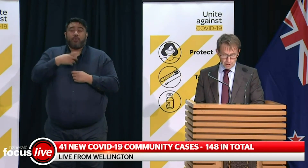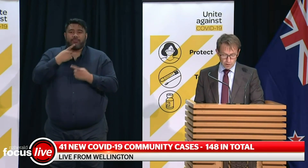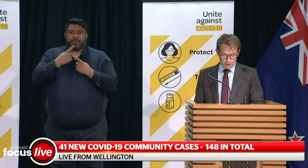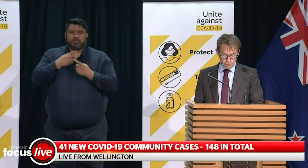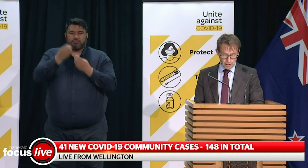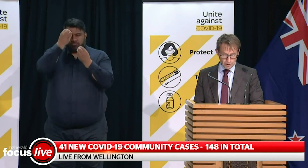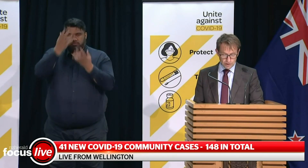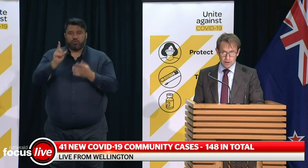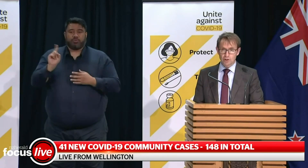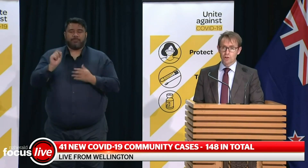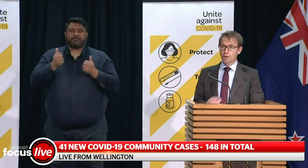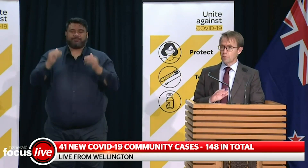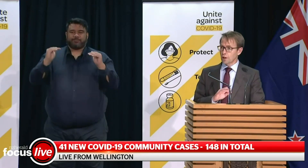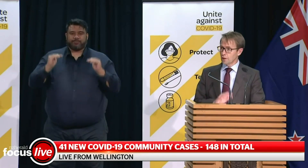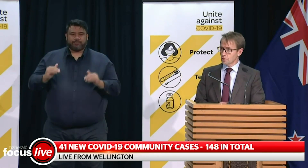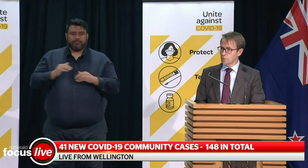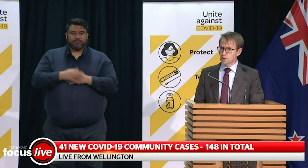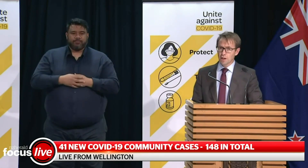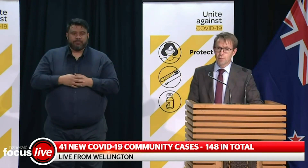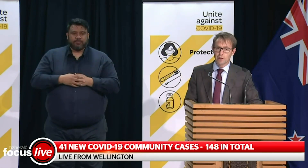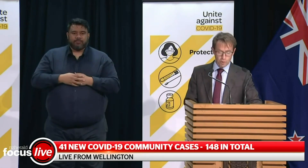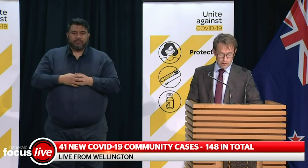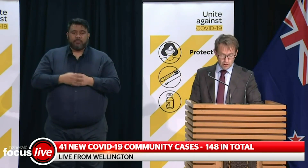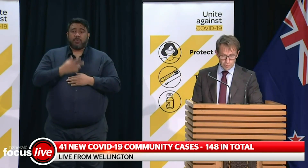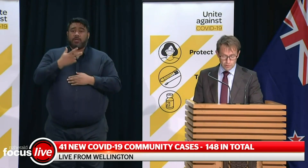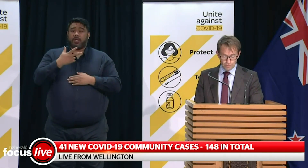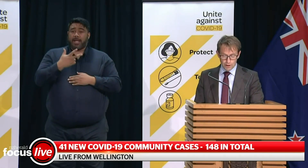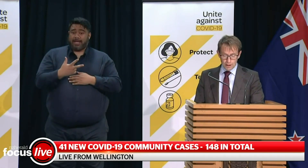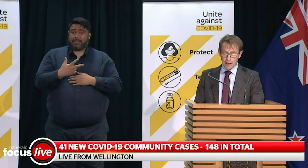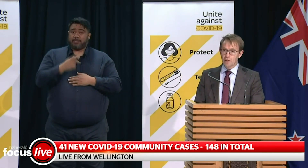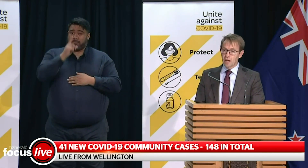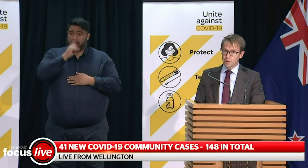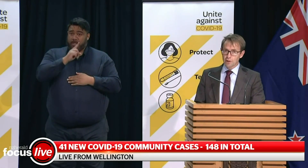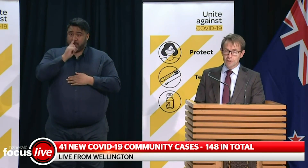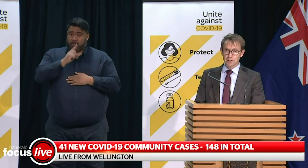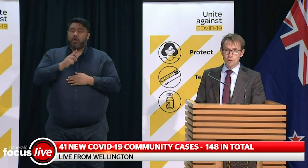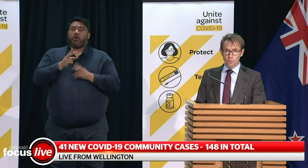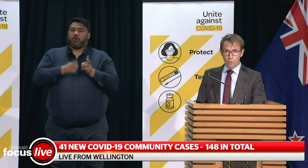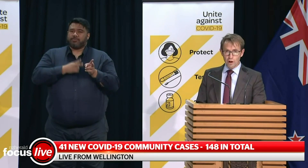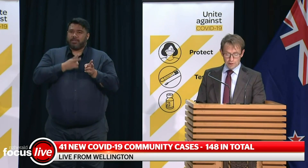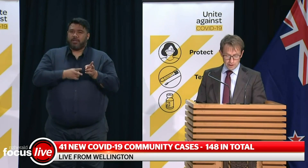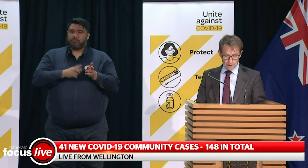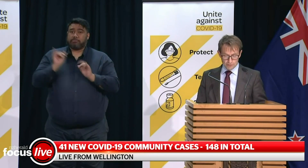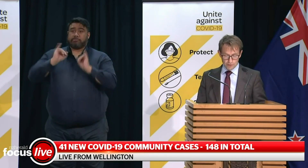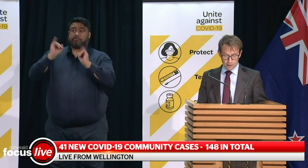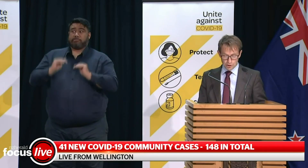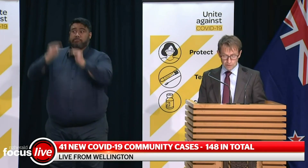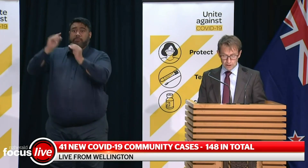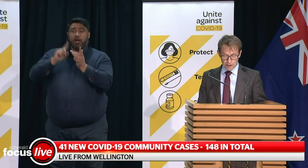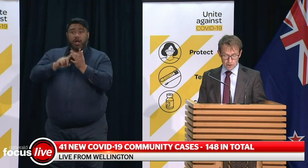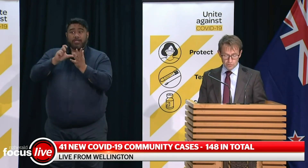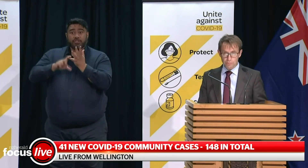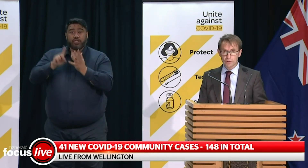COVID-19 positive patients associated with our current community outbreak who are in hospital. None are in ICU. You all are in negative